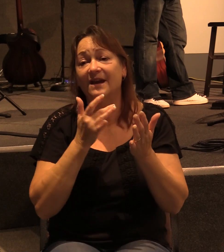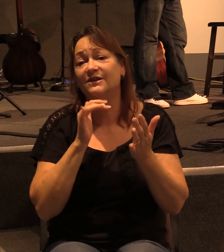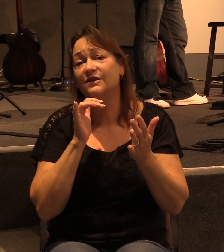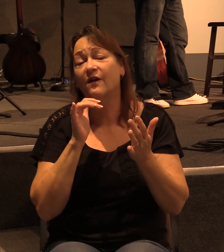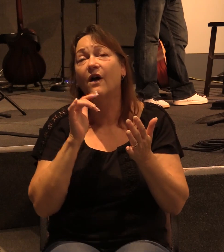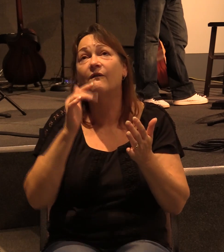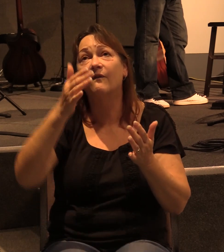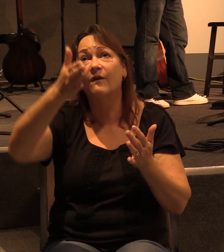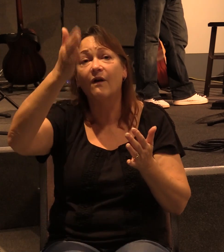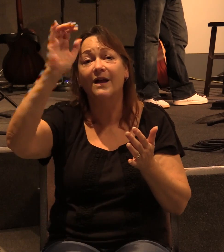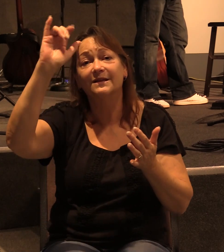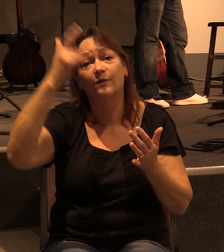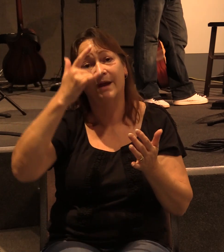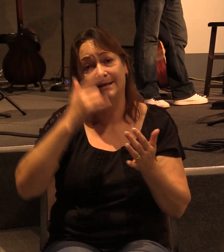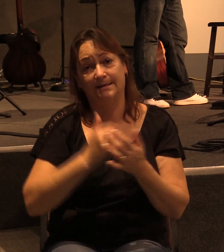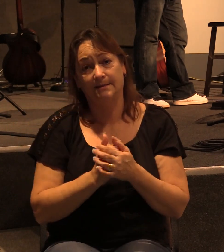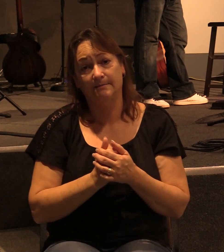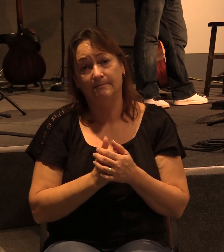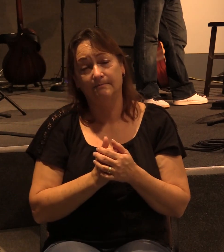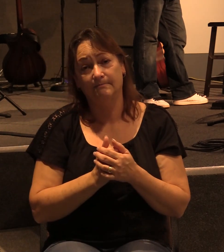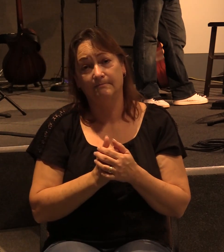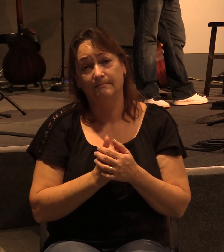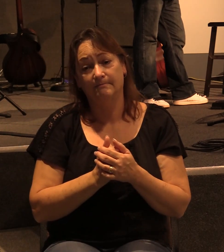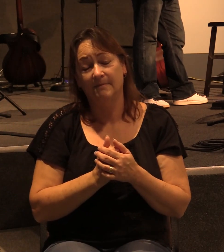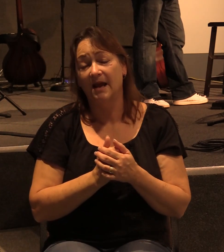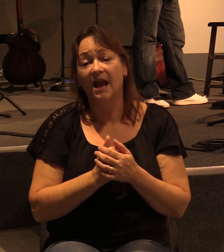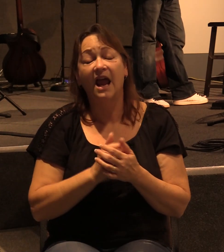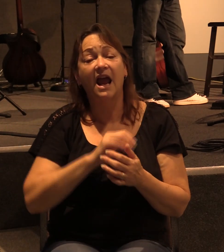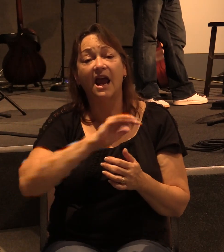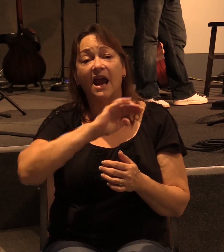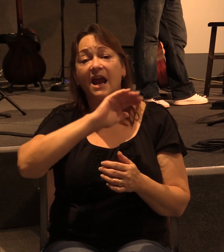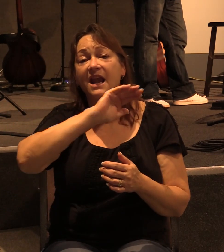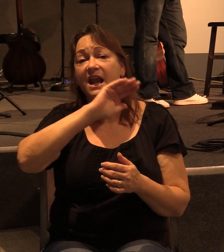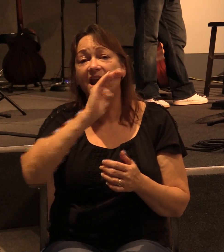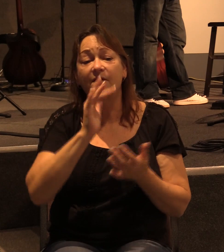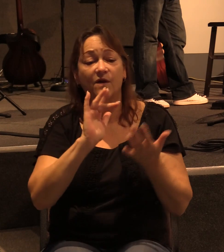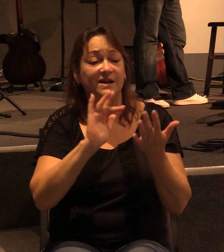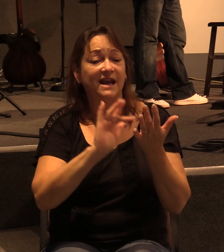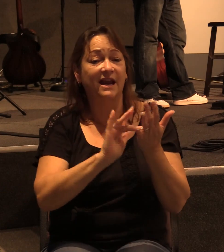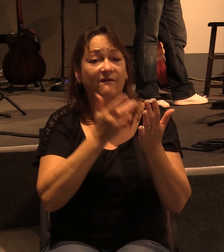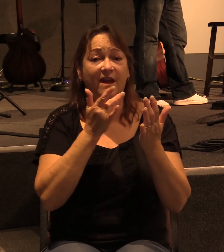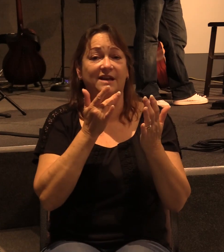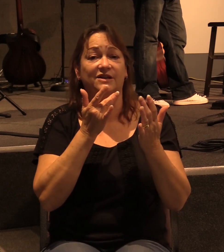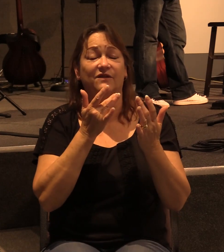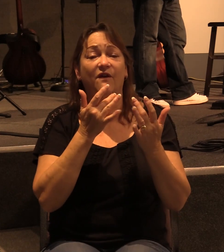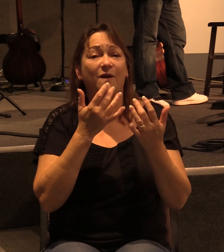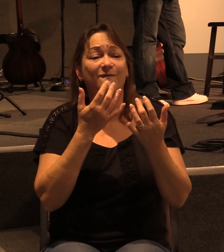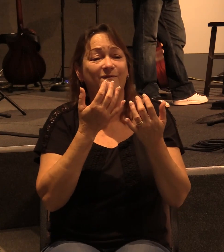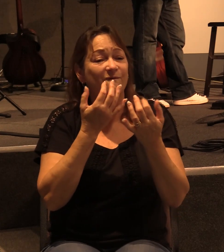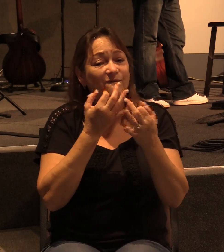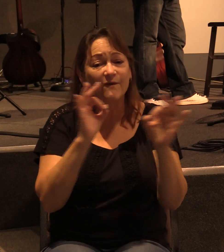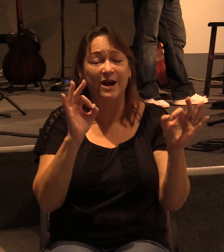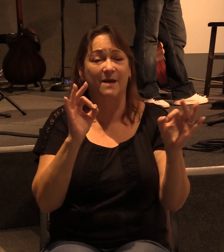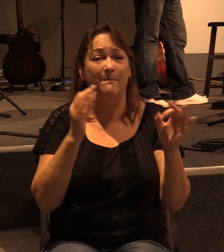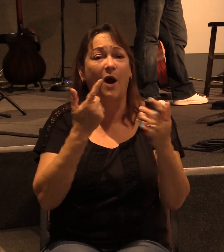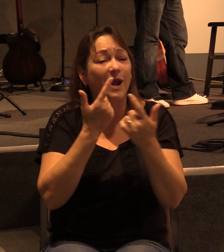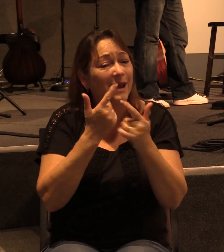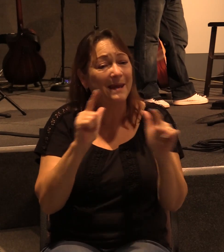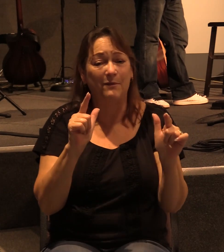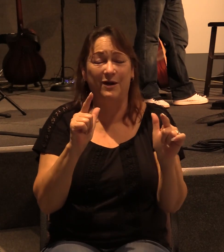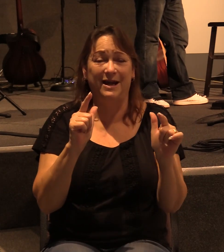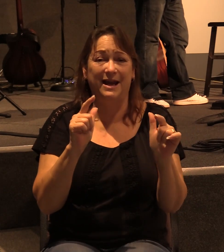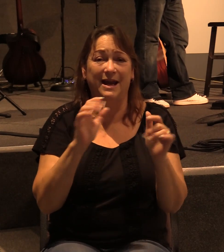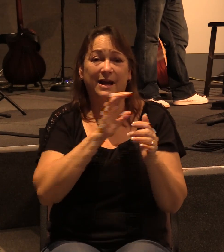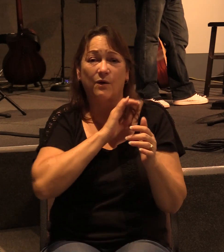of God's grace. Never take advantage of our freedom and liberty in Christ. It's not a